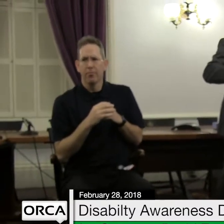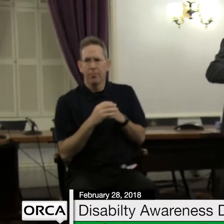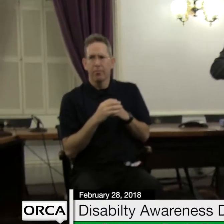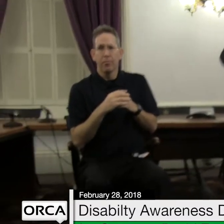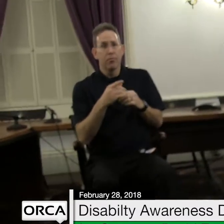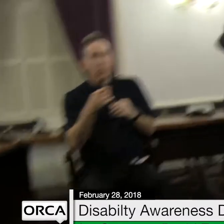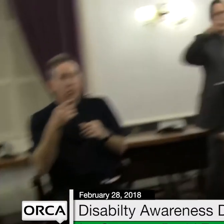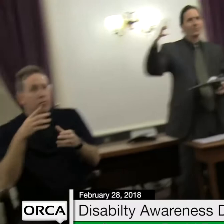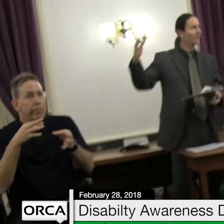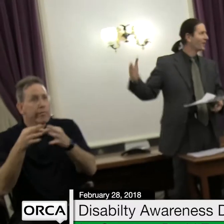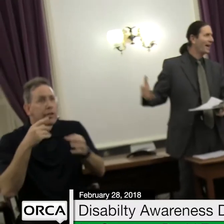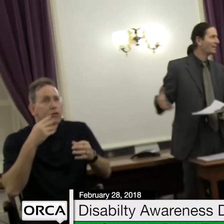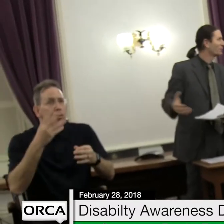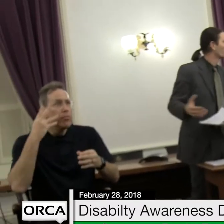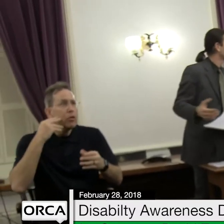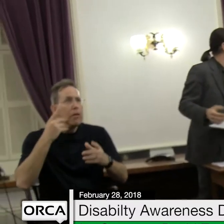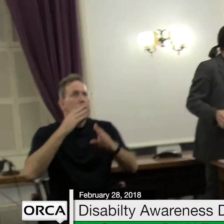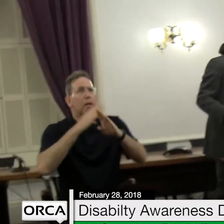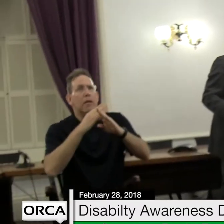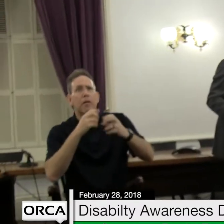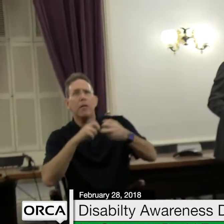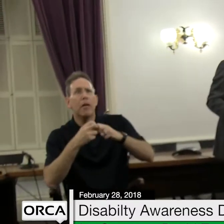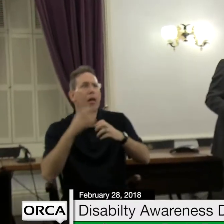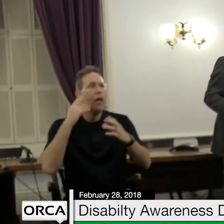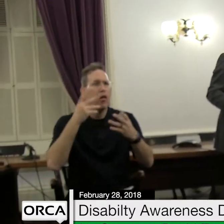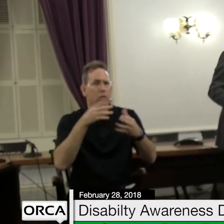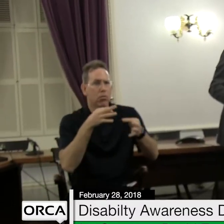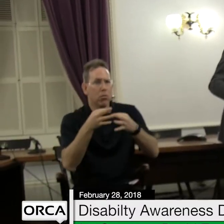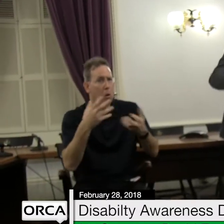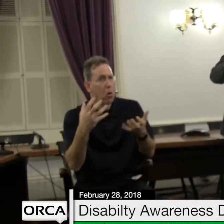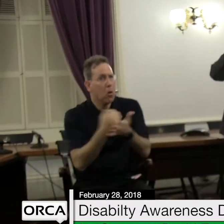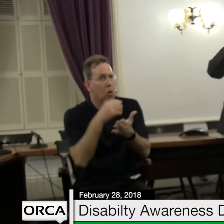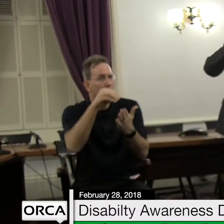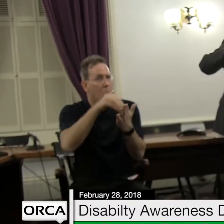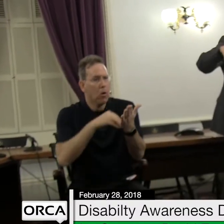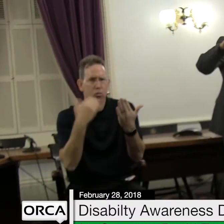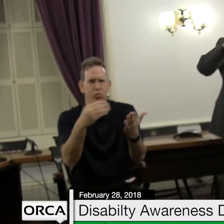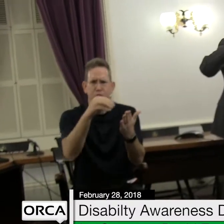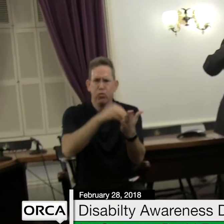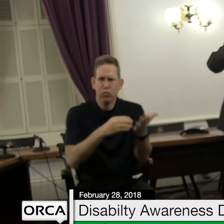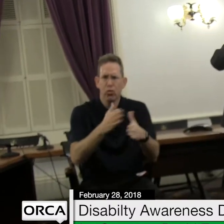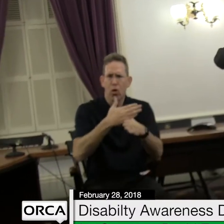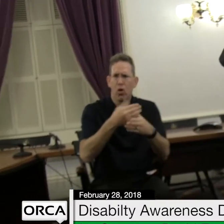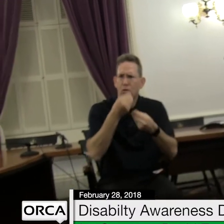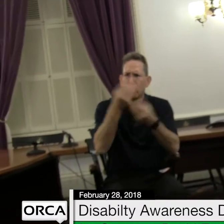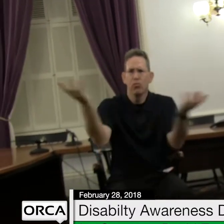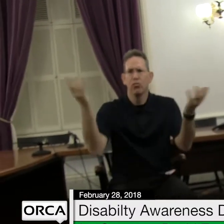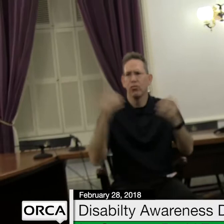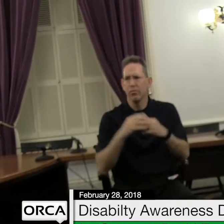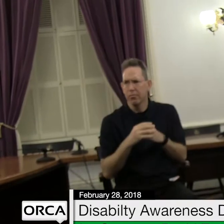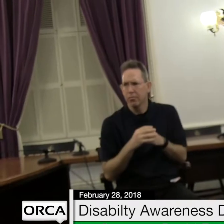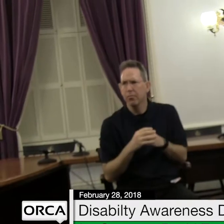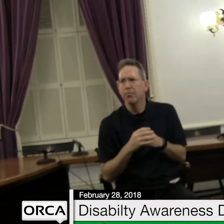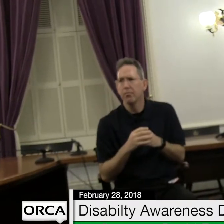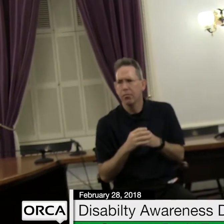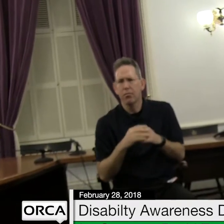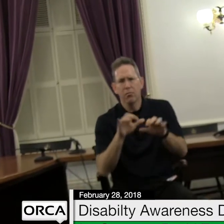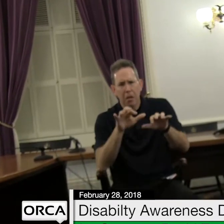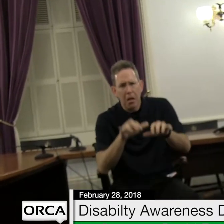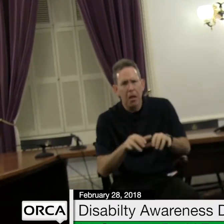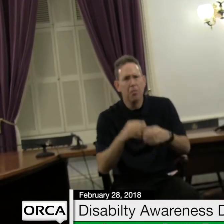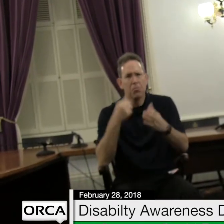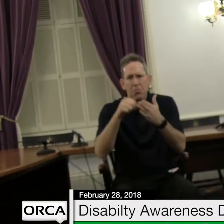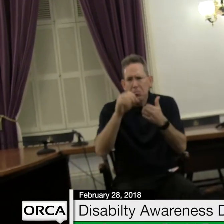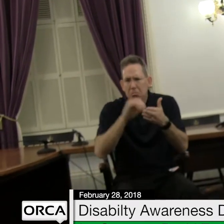a paragraph or two from any group that wants, which then might have links to more information and say, here's